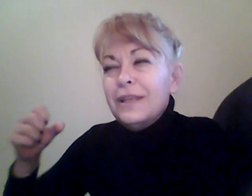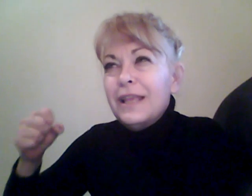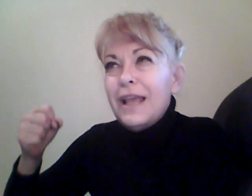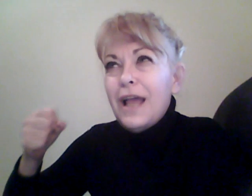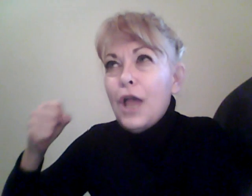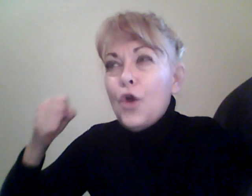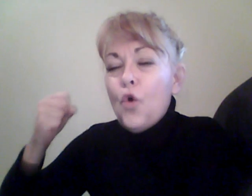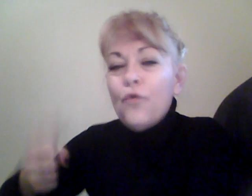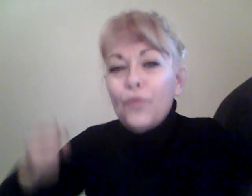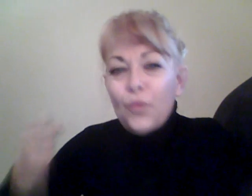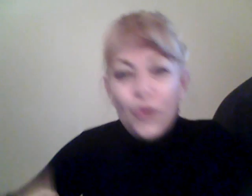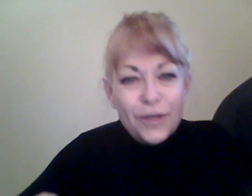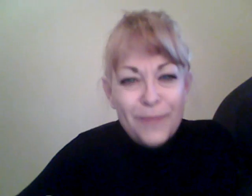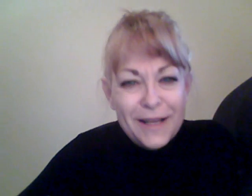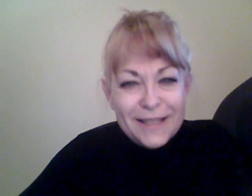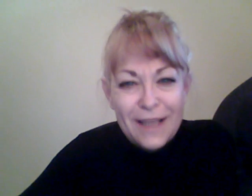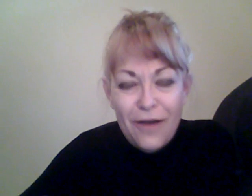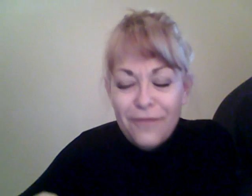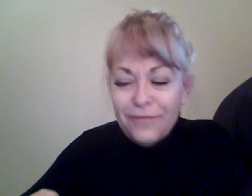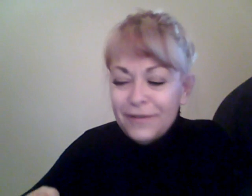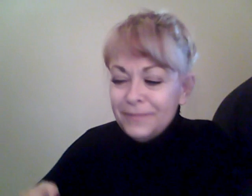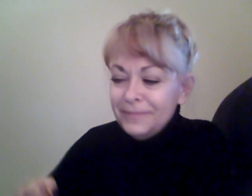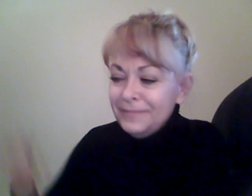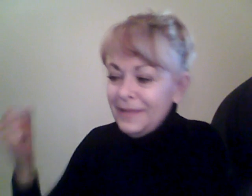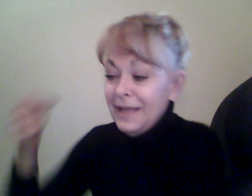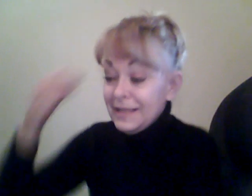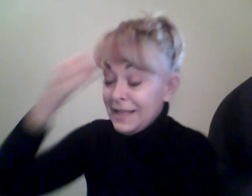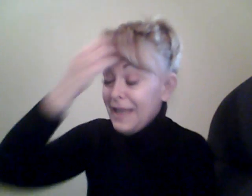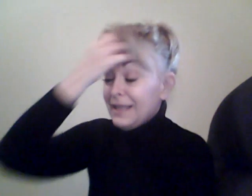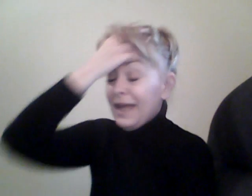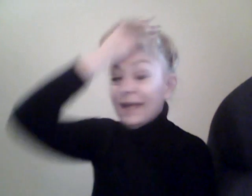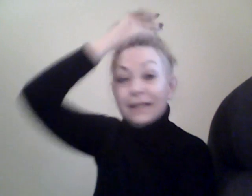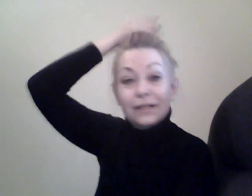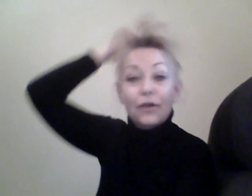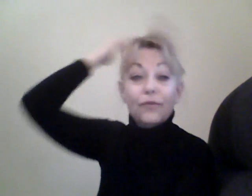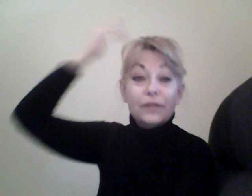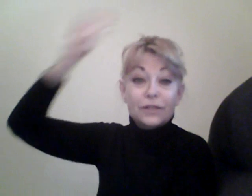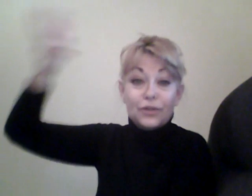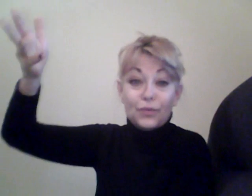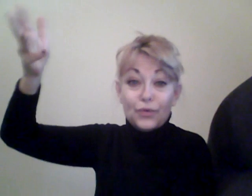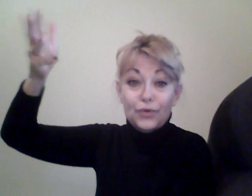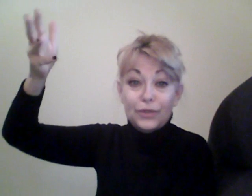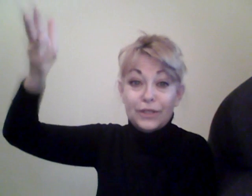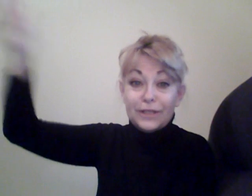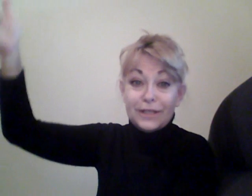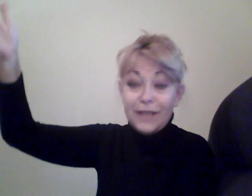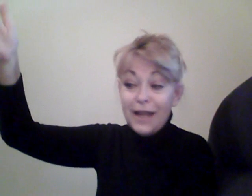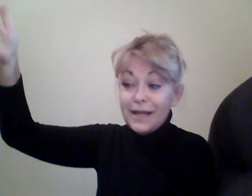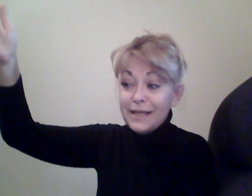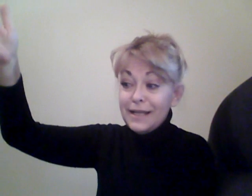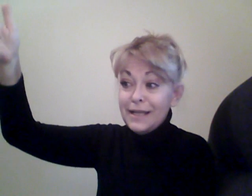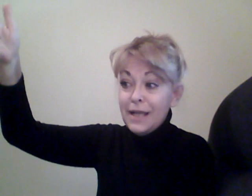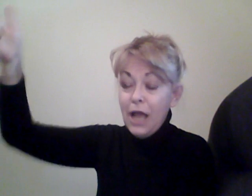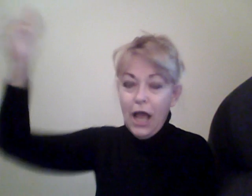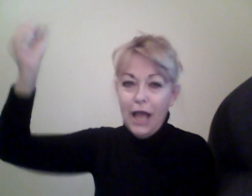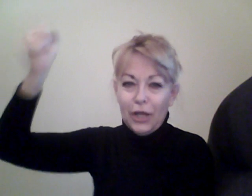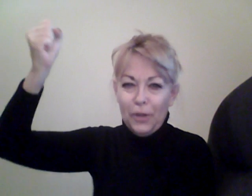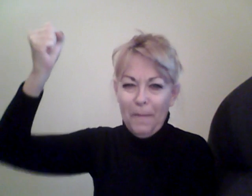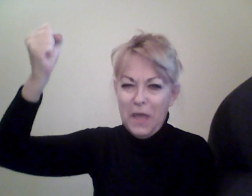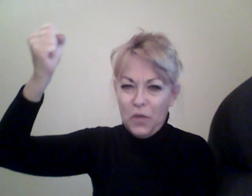I overworked myself and said that, you know, if these are the rules to society, I'm going to make